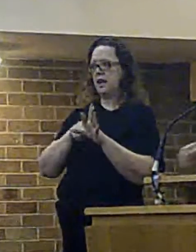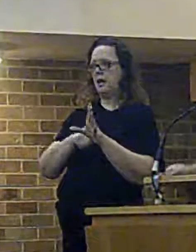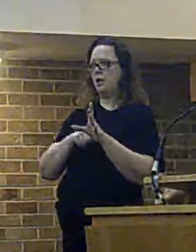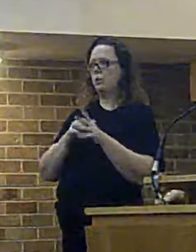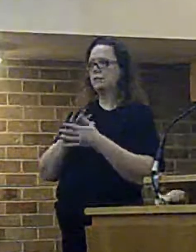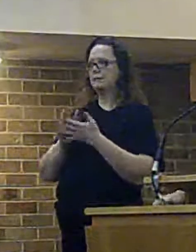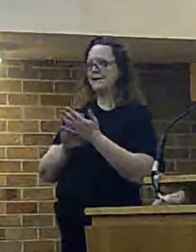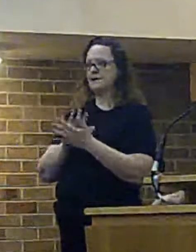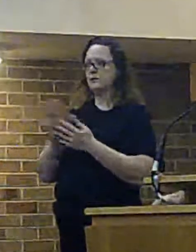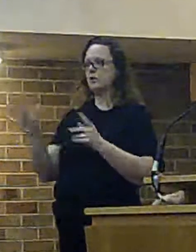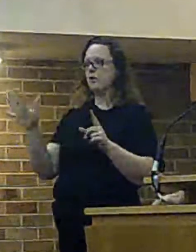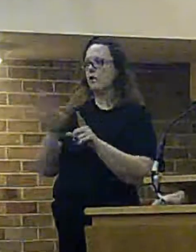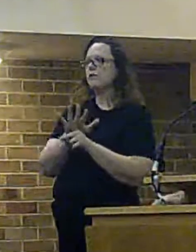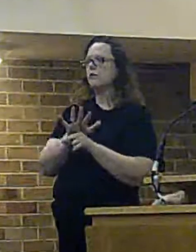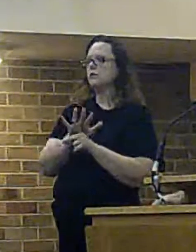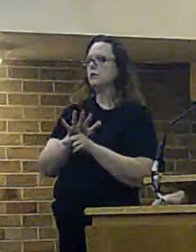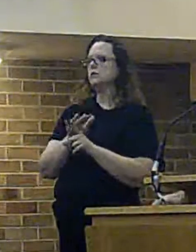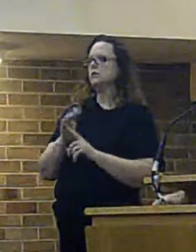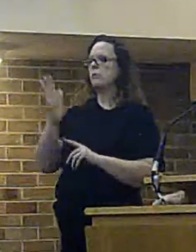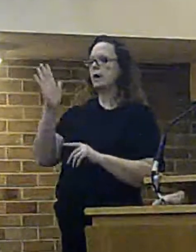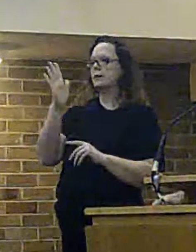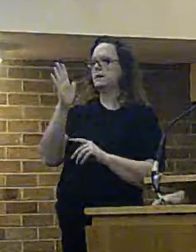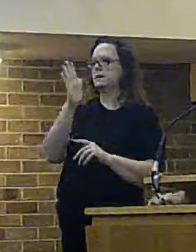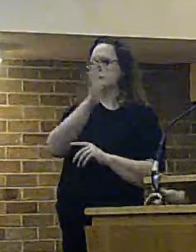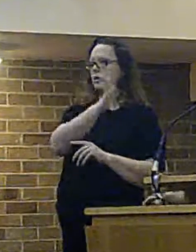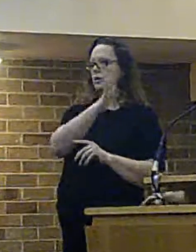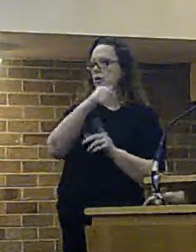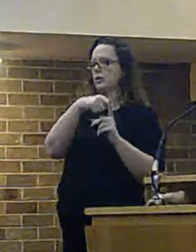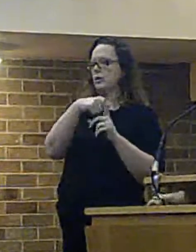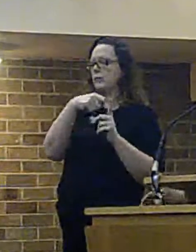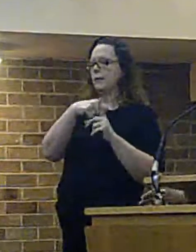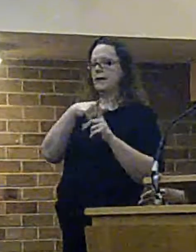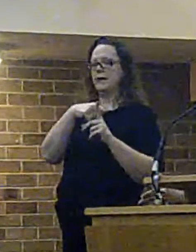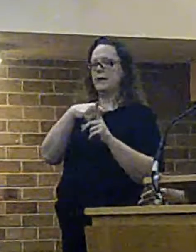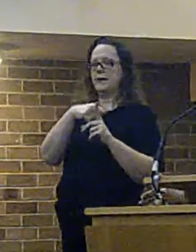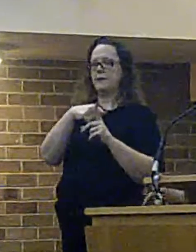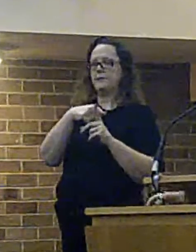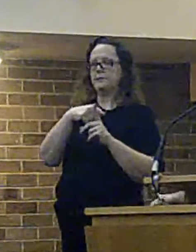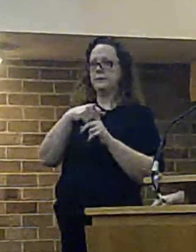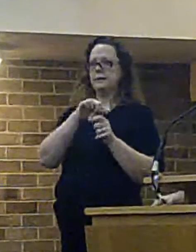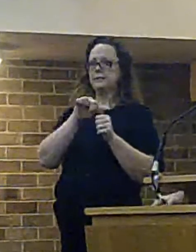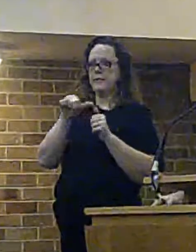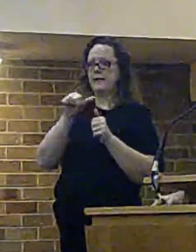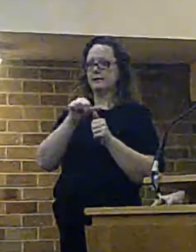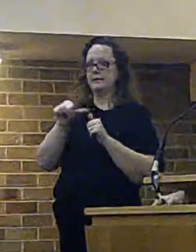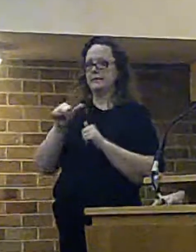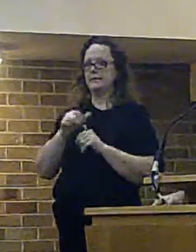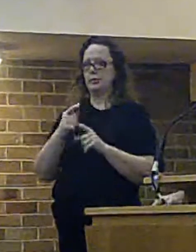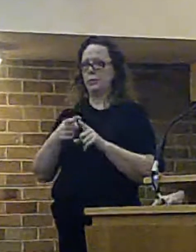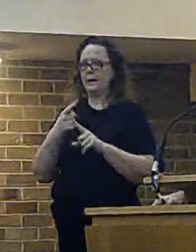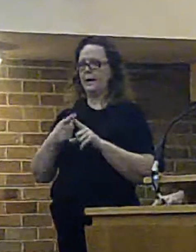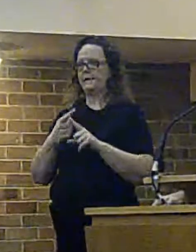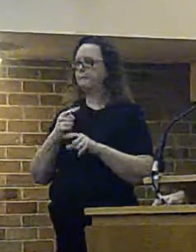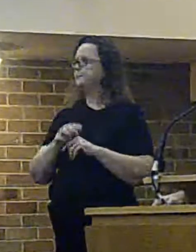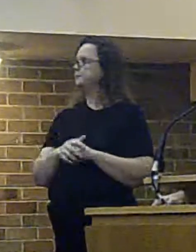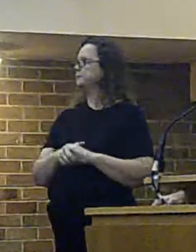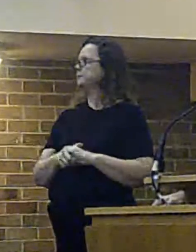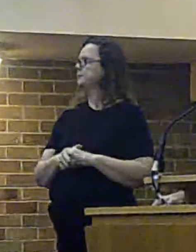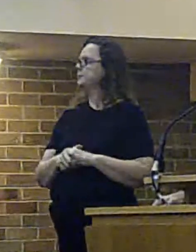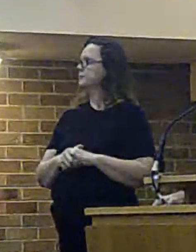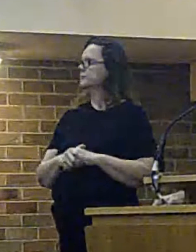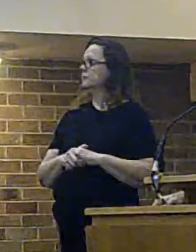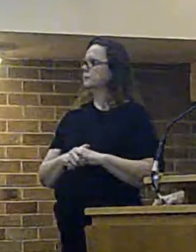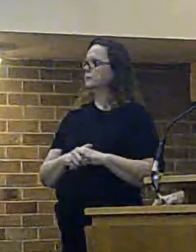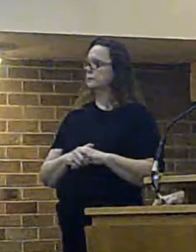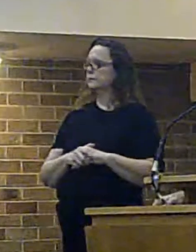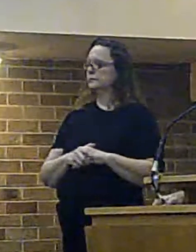coverage to west kerby is is quicker obviously from uh from greezeby than it is from upton